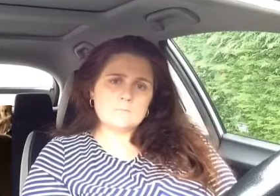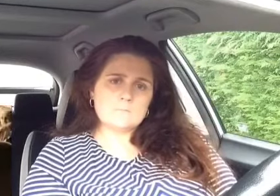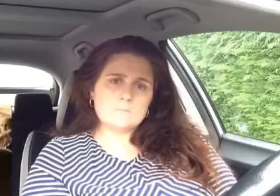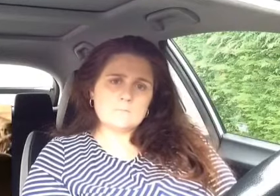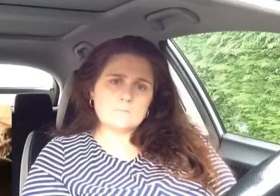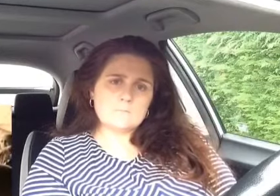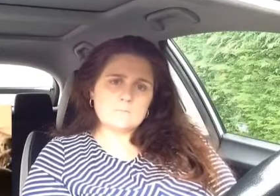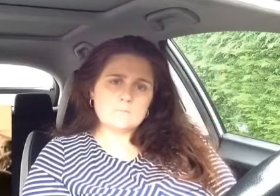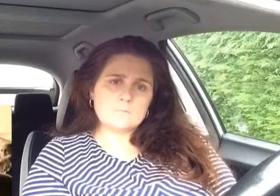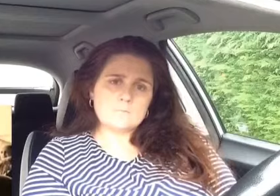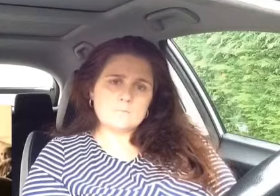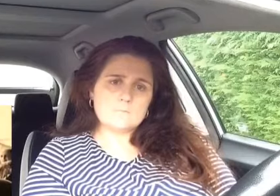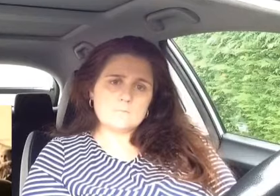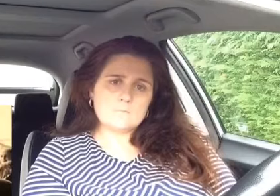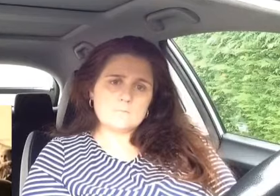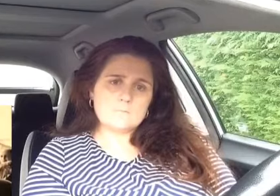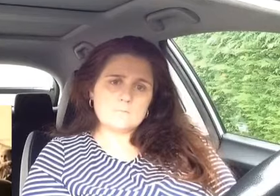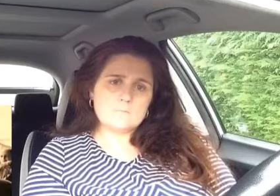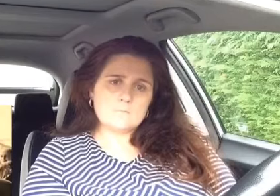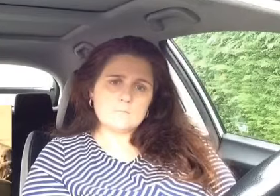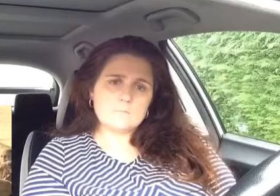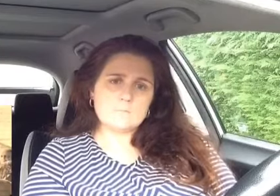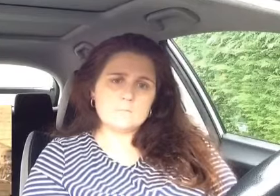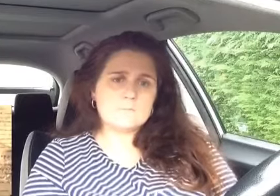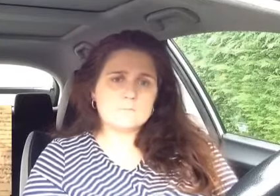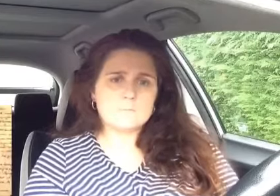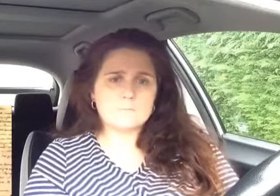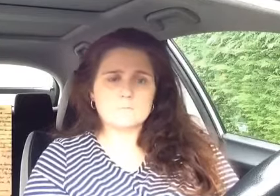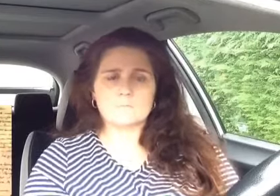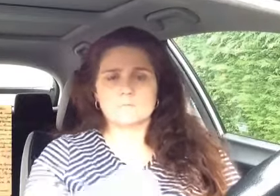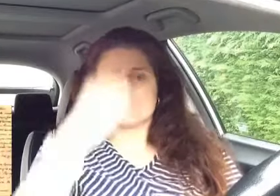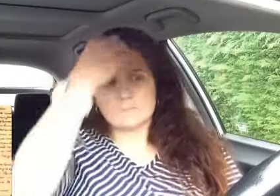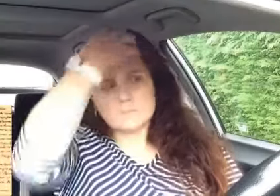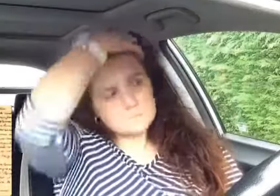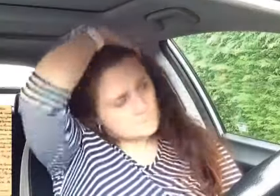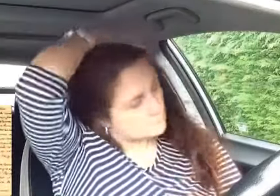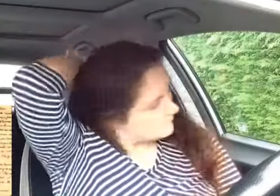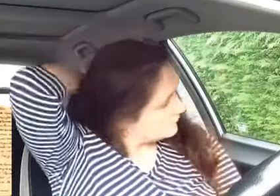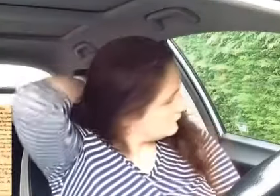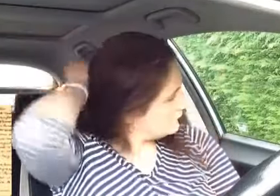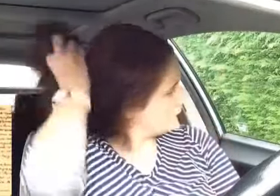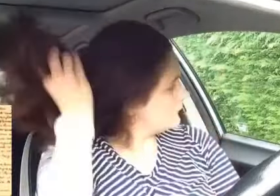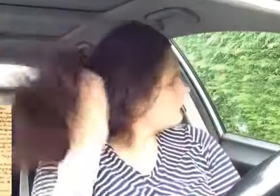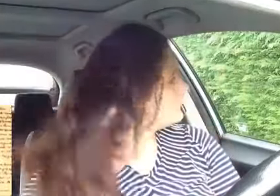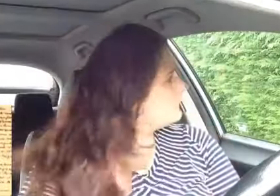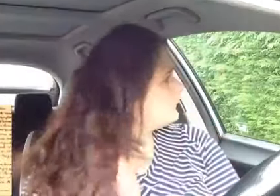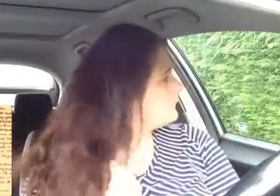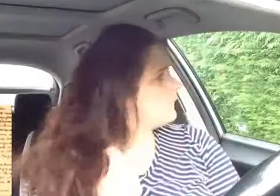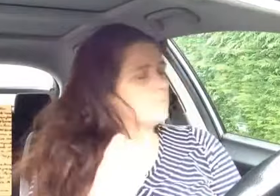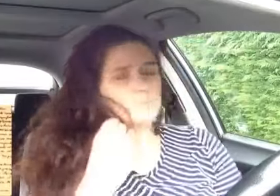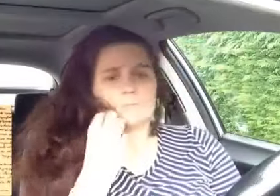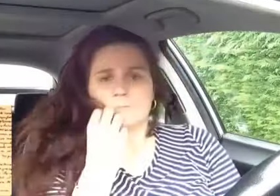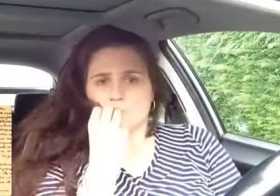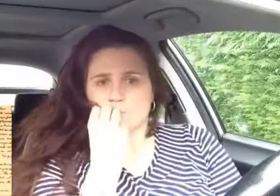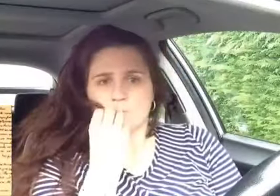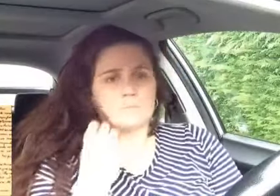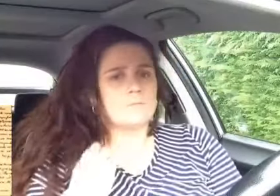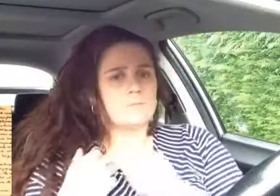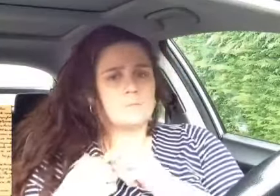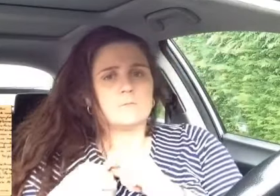but I don't consider brothers to sell out if they move out the ghetto poverty has nothing to do with our people it's not in our culture to